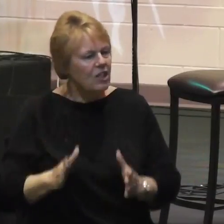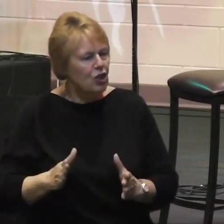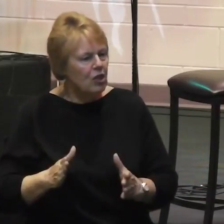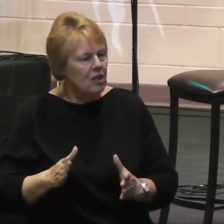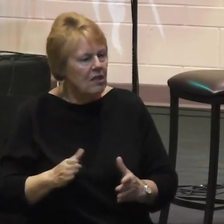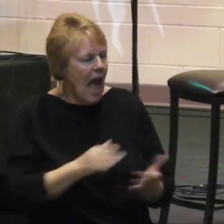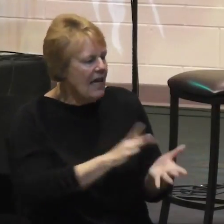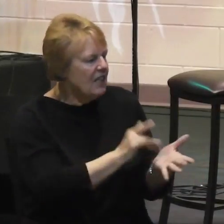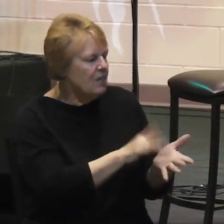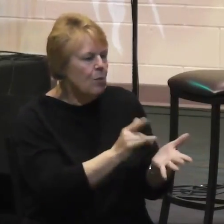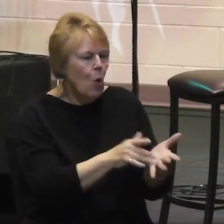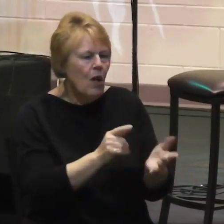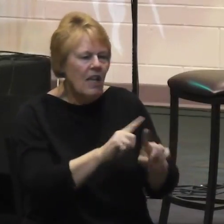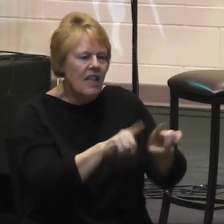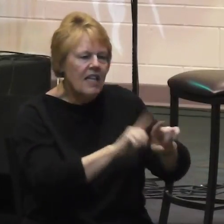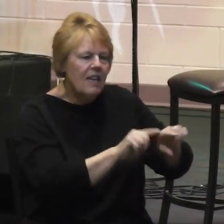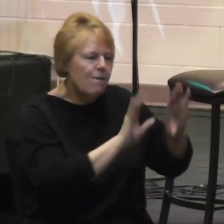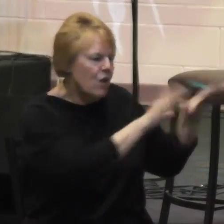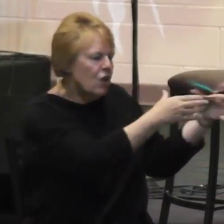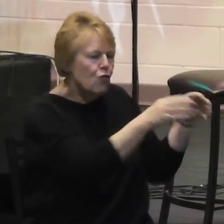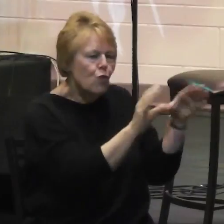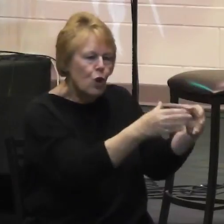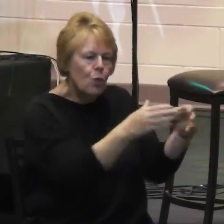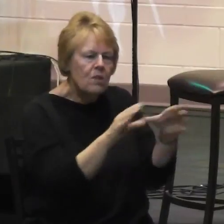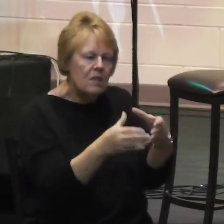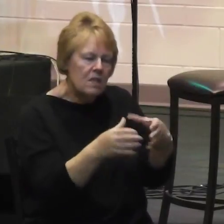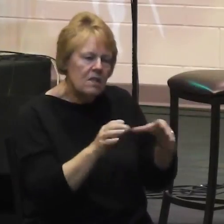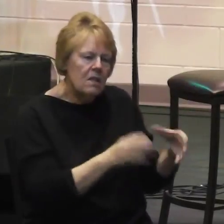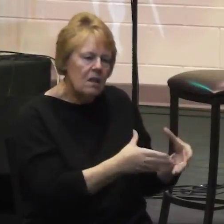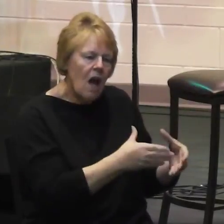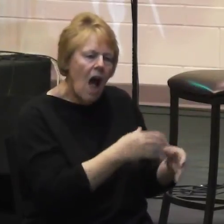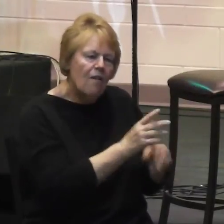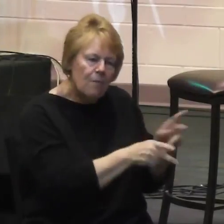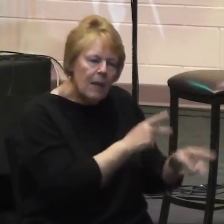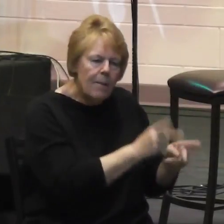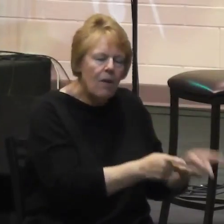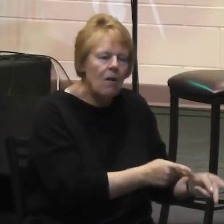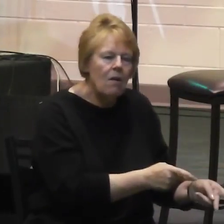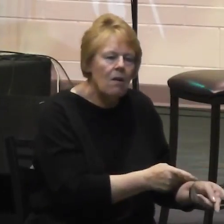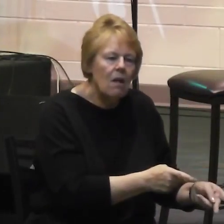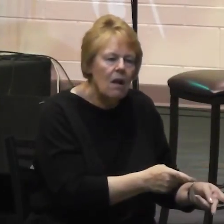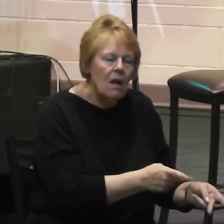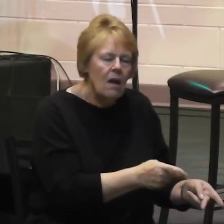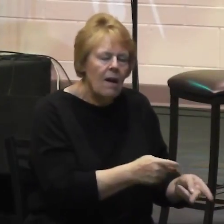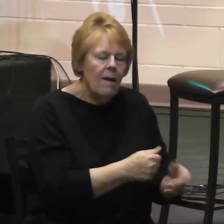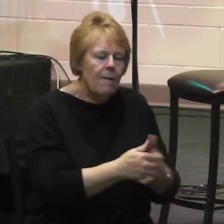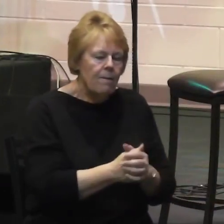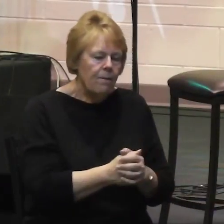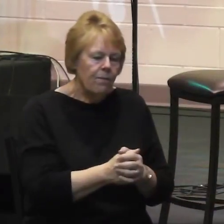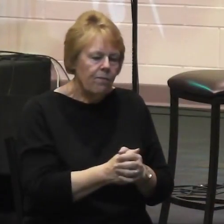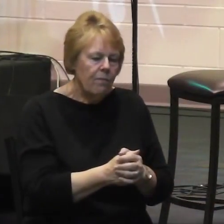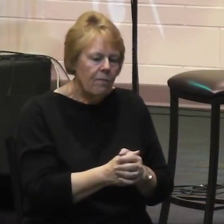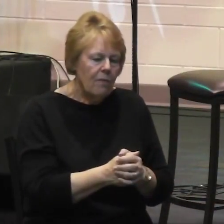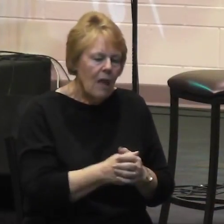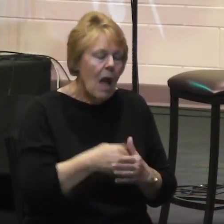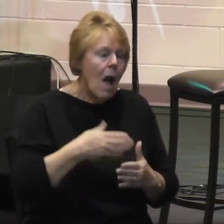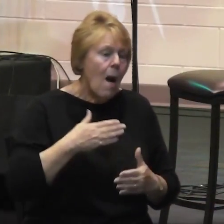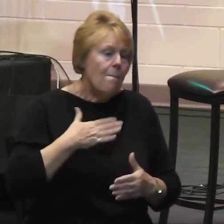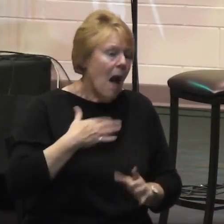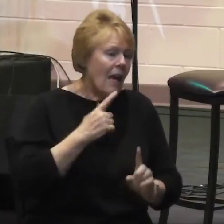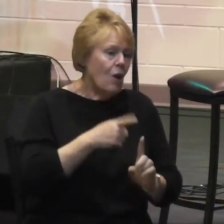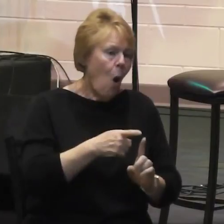exploit for their personal gain. My interest in this is not necessarily to highlight,